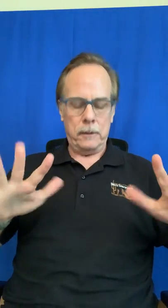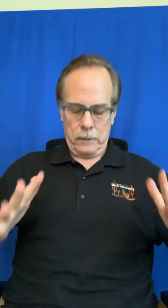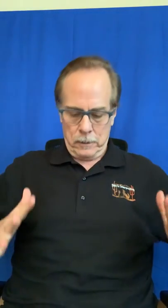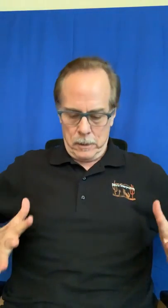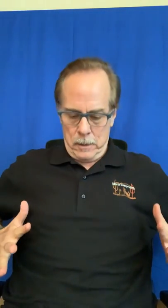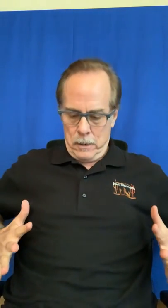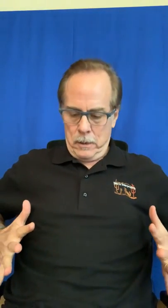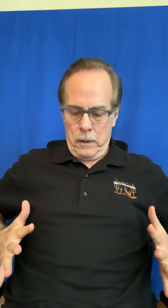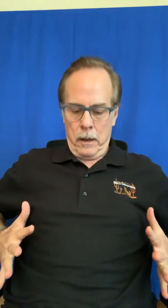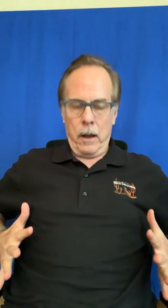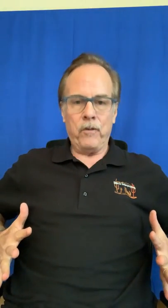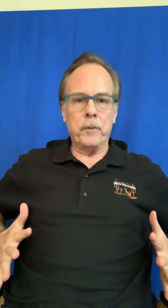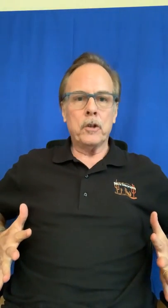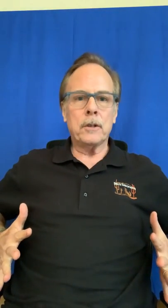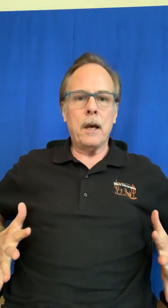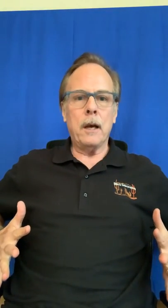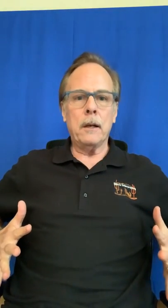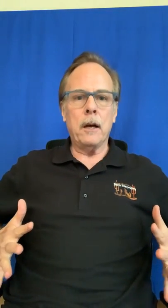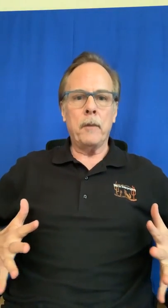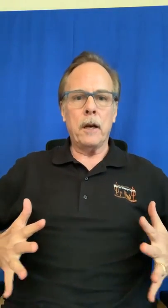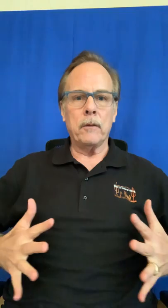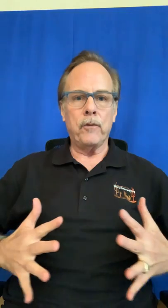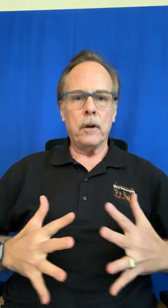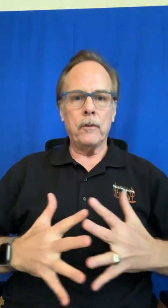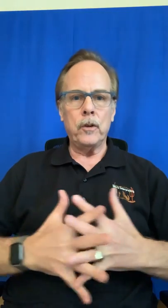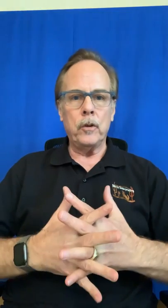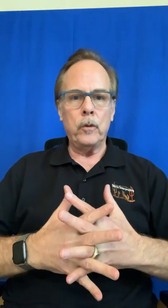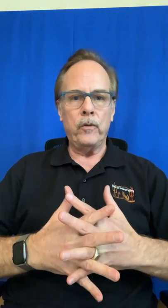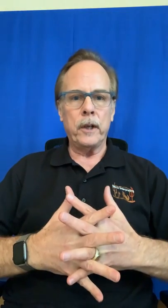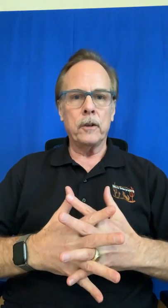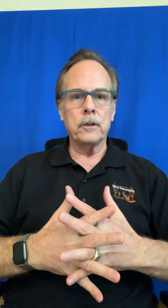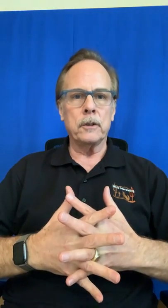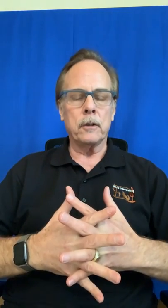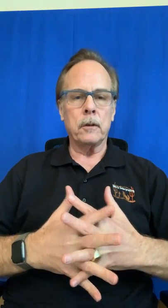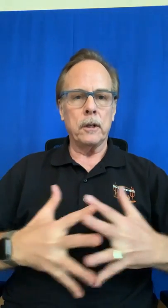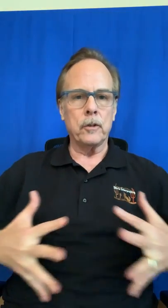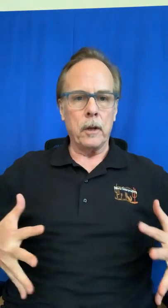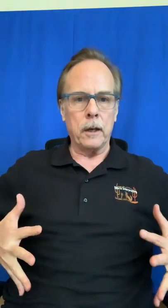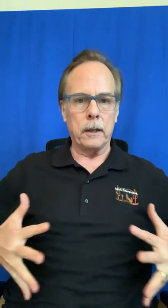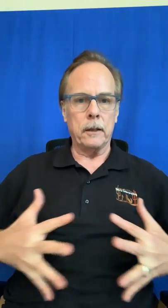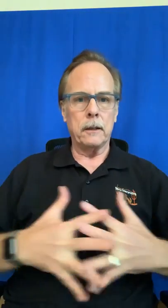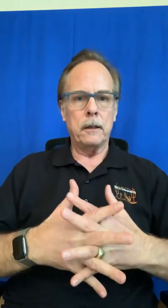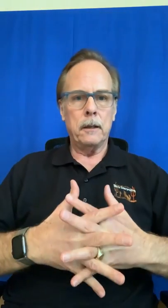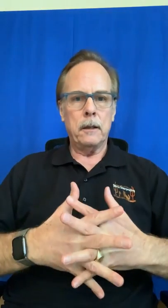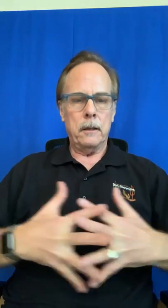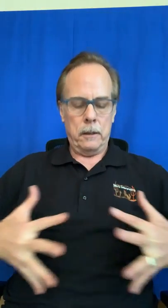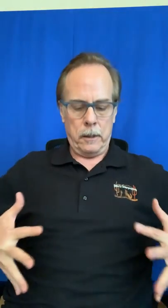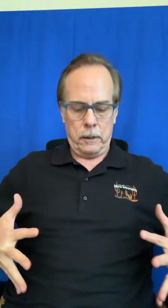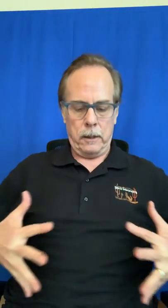from your side come out in front of you fingers inter interlocking like that